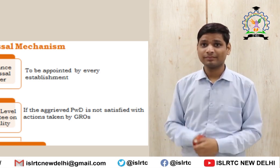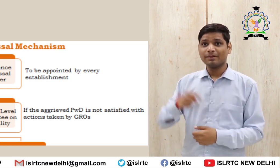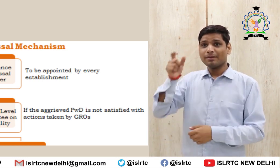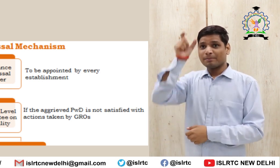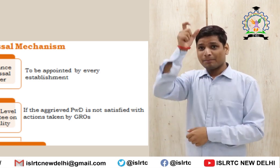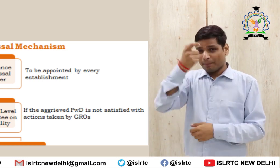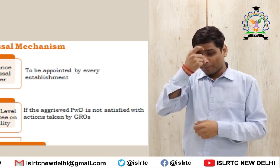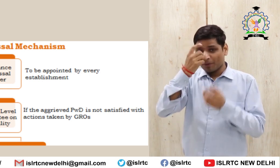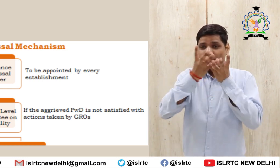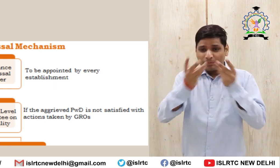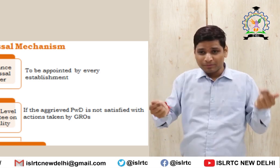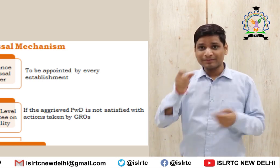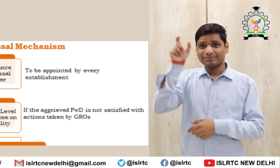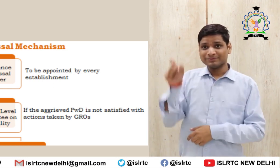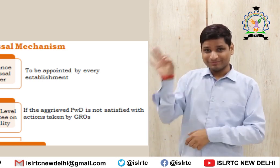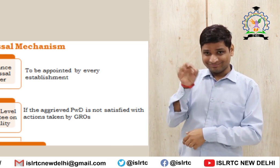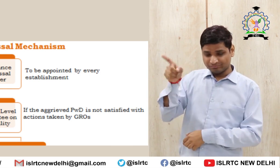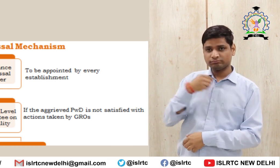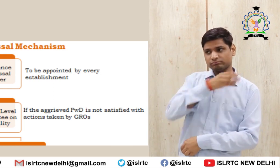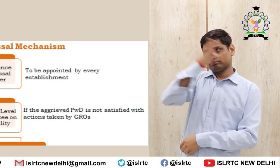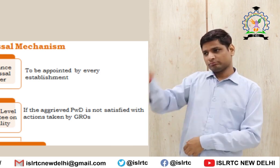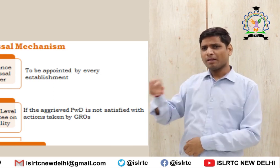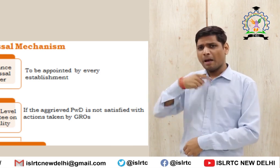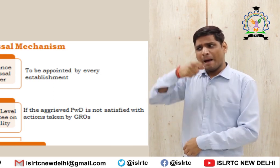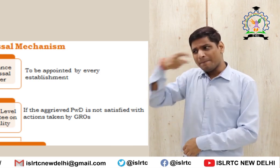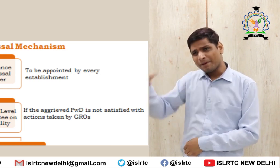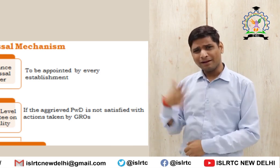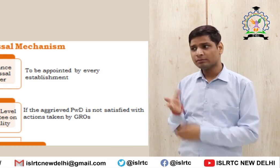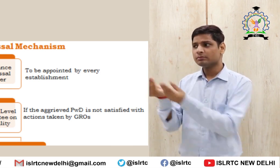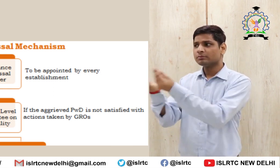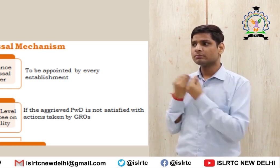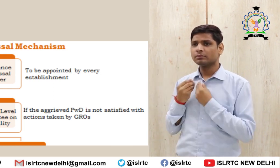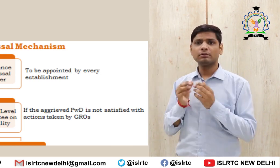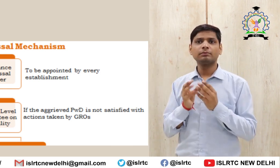If aggrieved PWD is not satisfied with actions taken by GROs